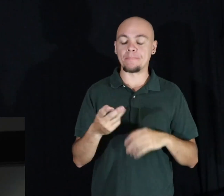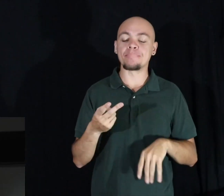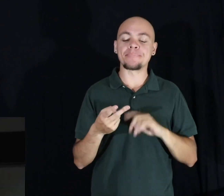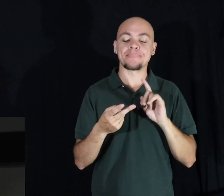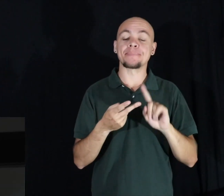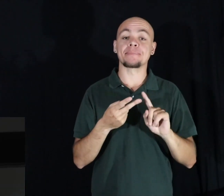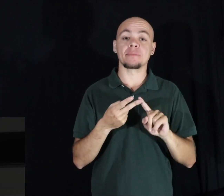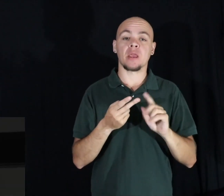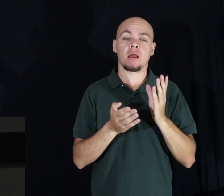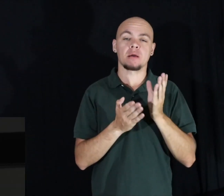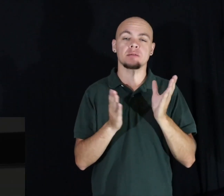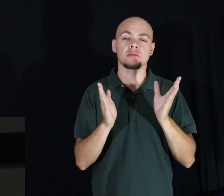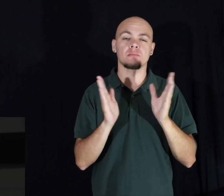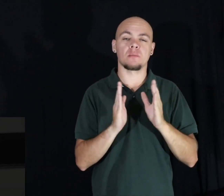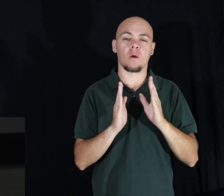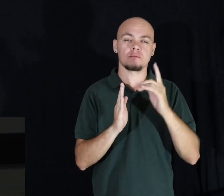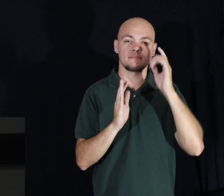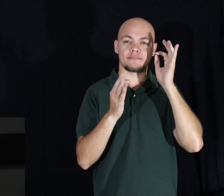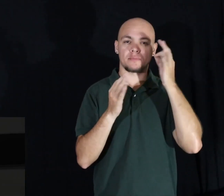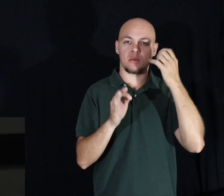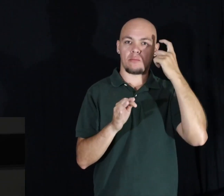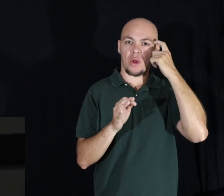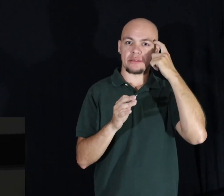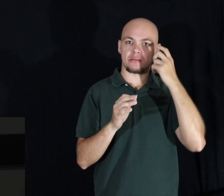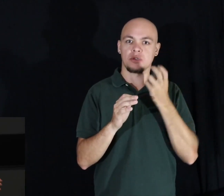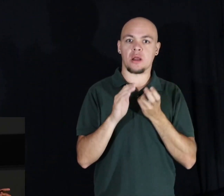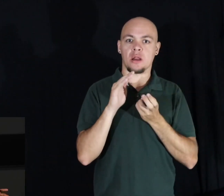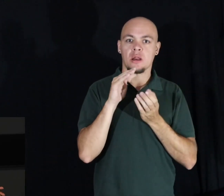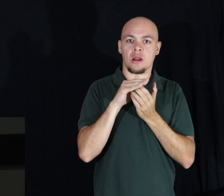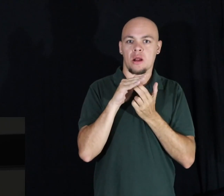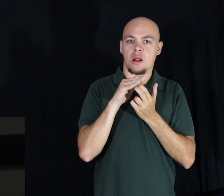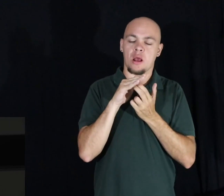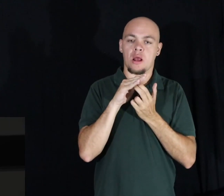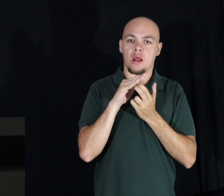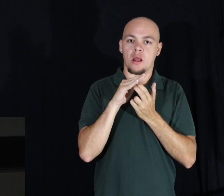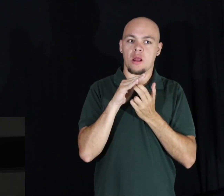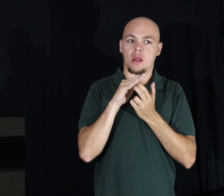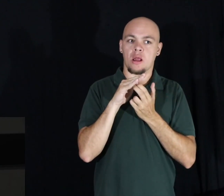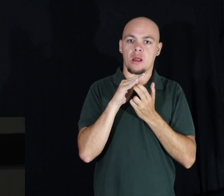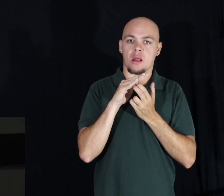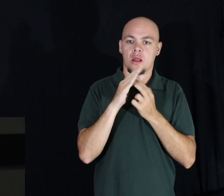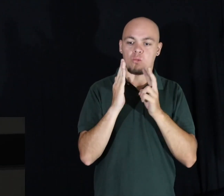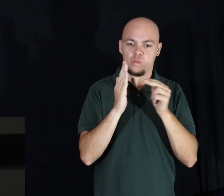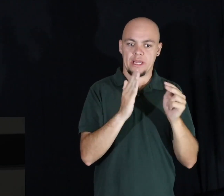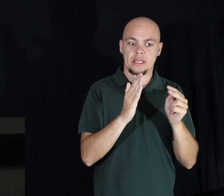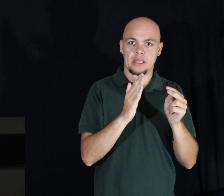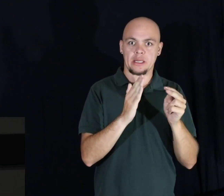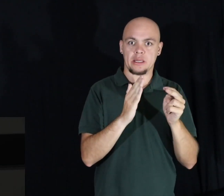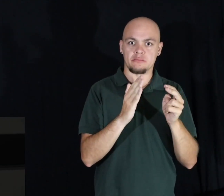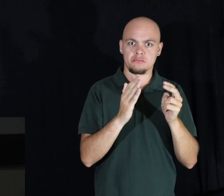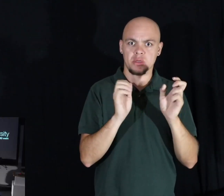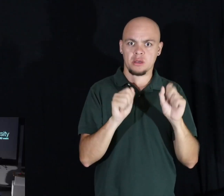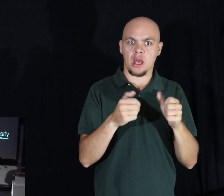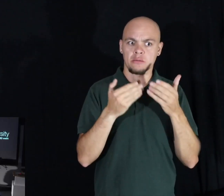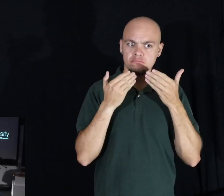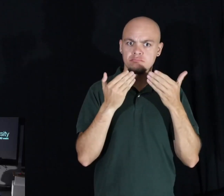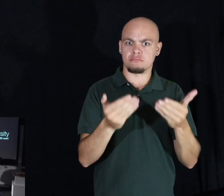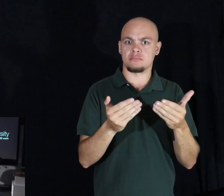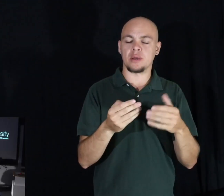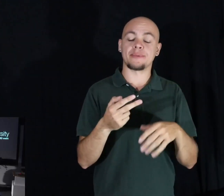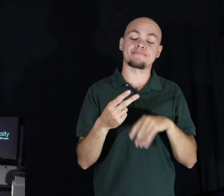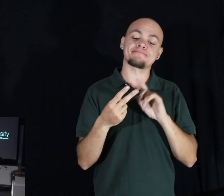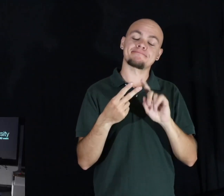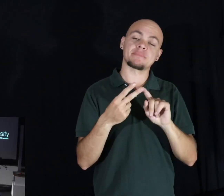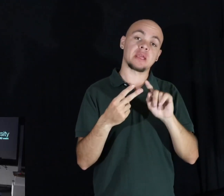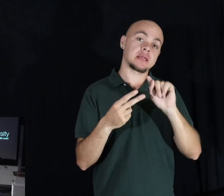a small distraction for your brain, not so large that it will take your mind away from the focus. Tip number two,